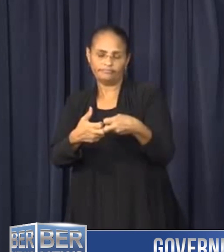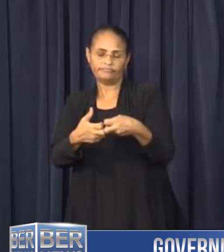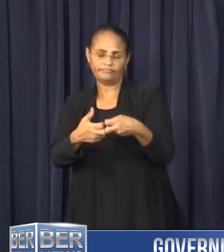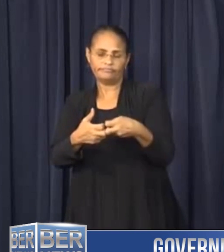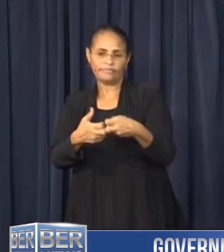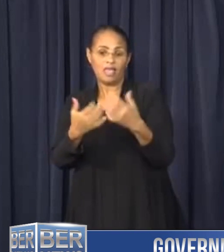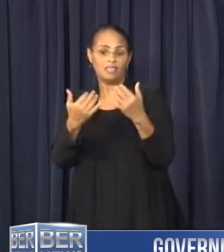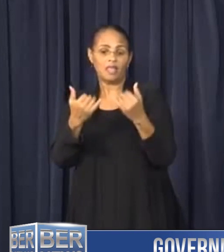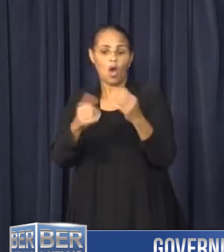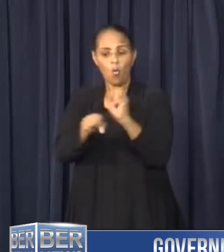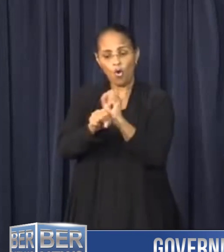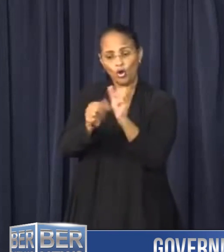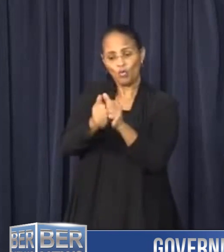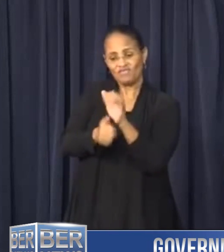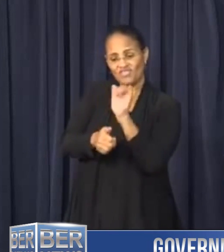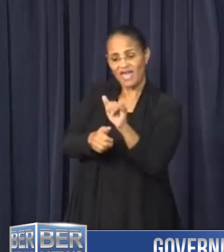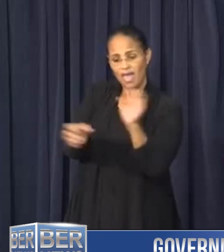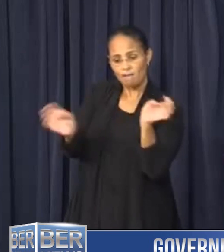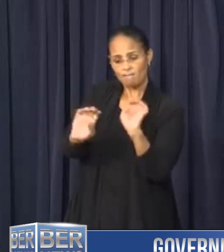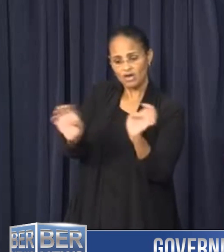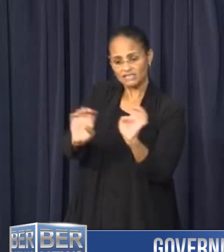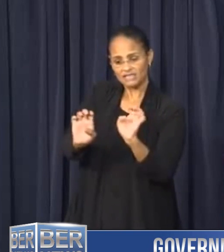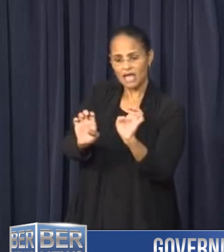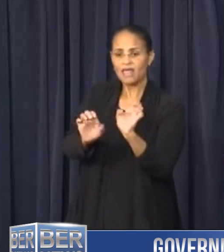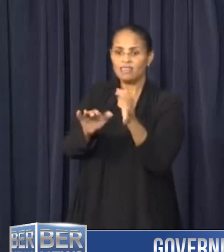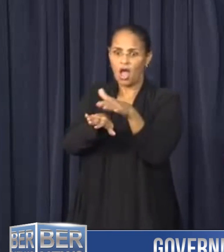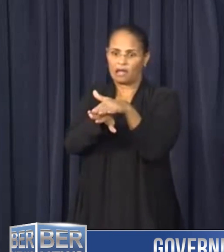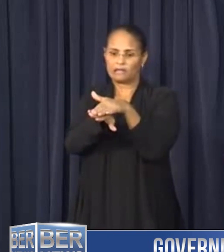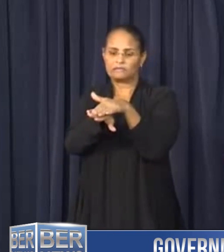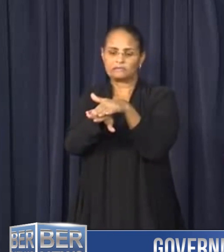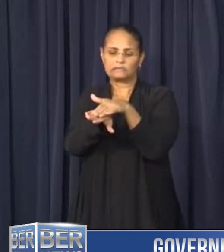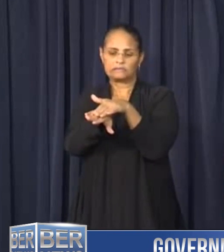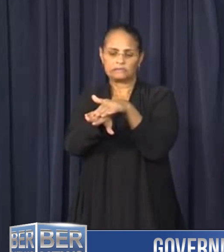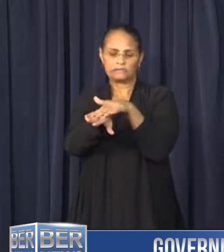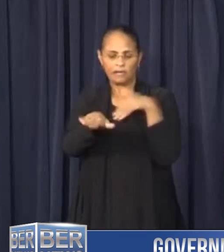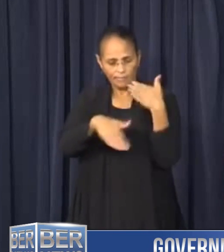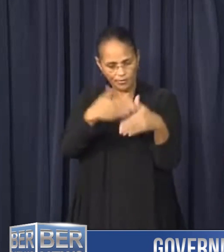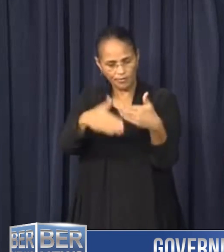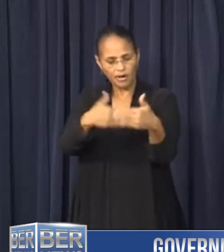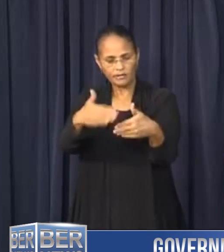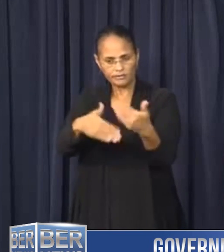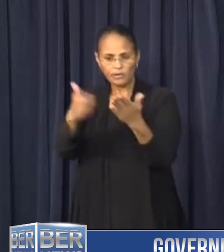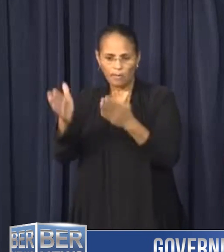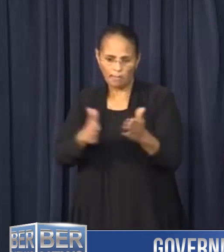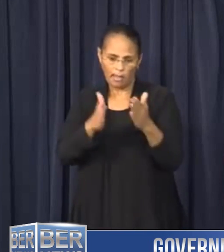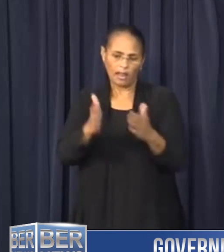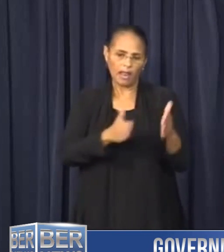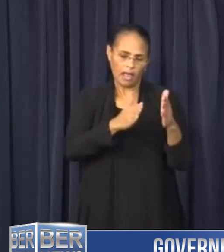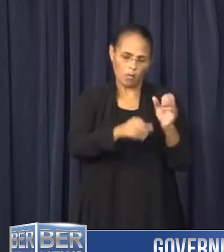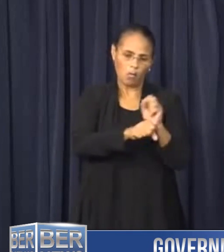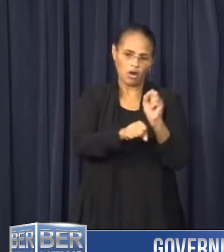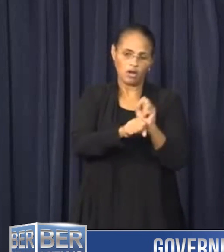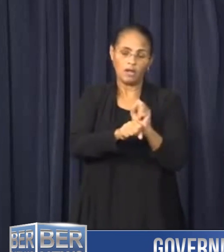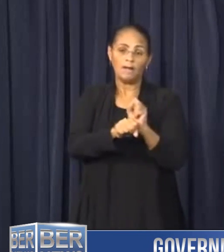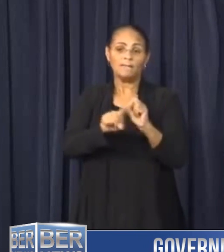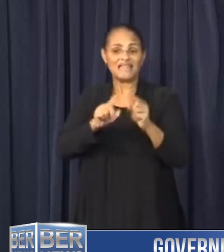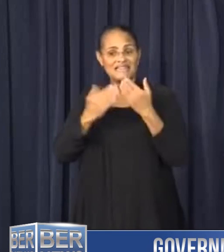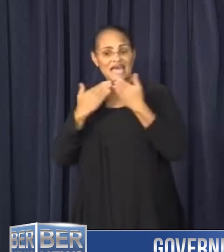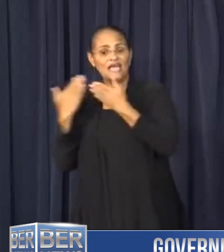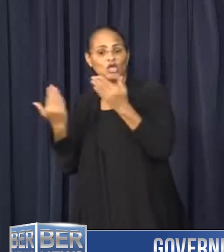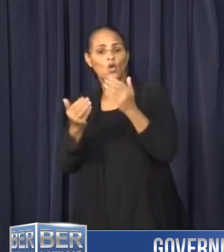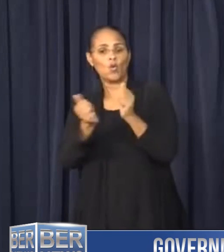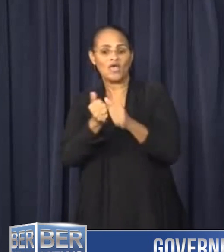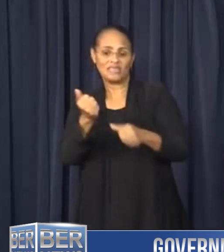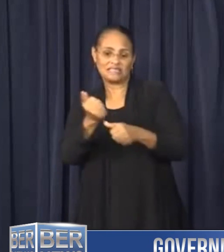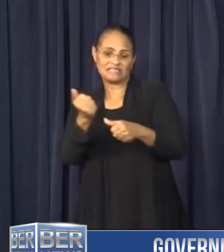Dealing with these priority emergencies has slowed progress on planned restorations. Thankfully, with the assistance